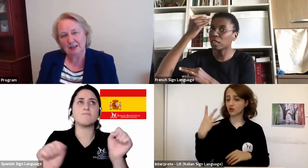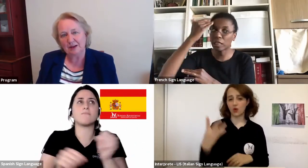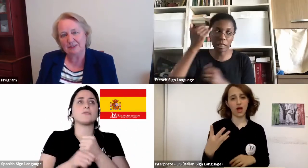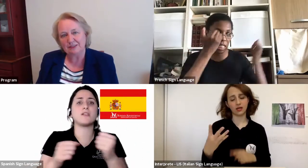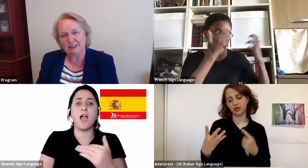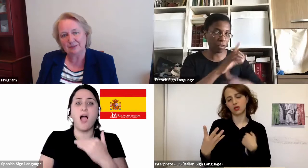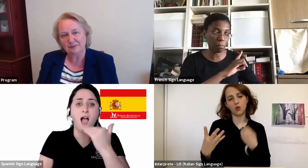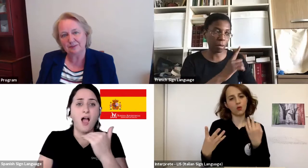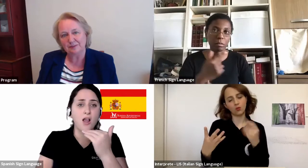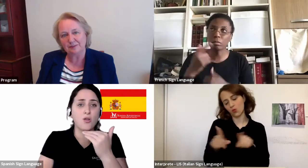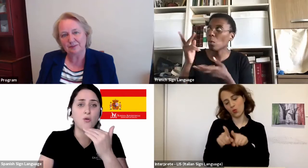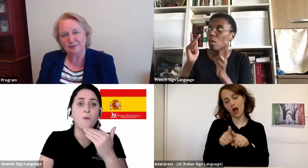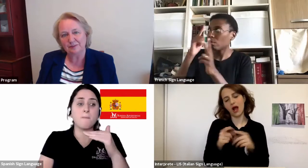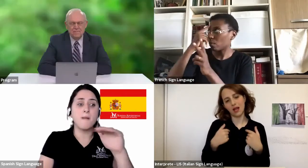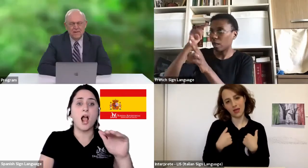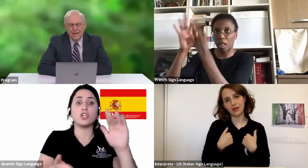has come out of it.